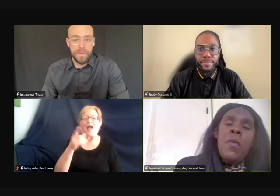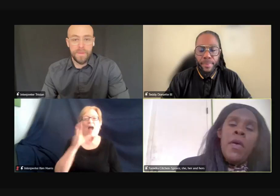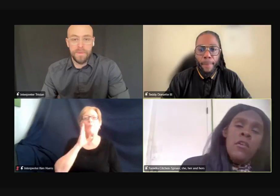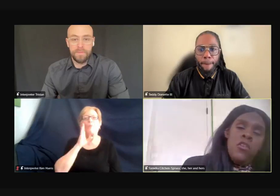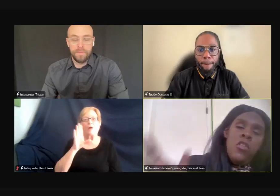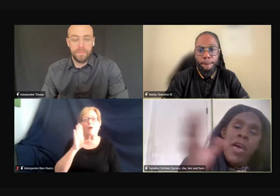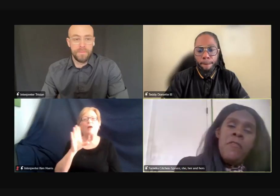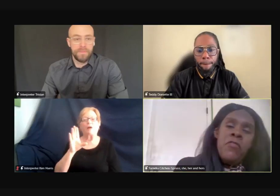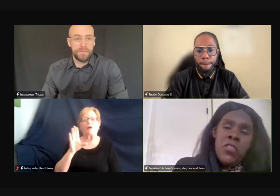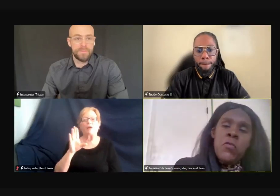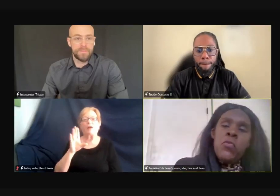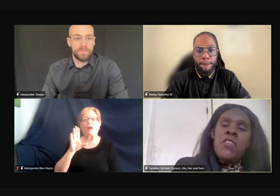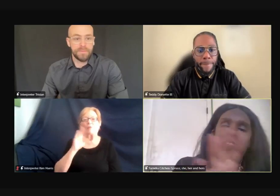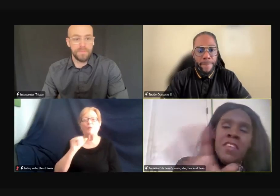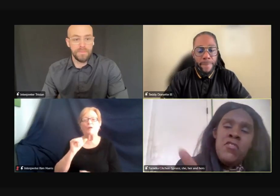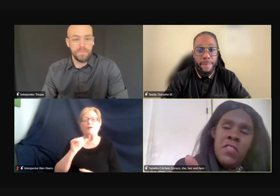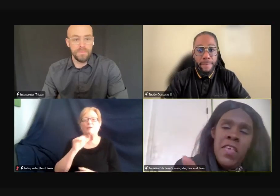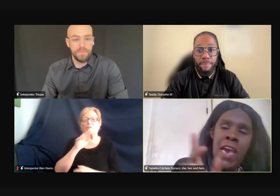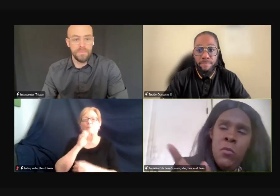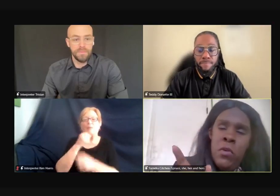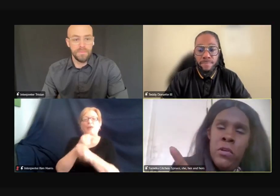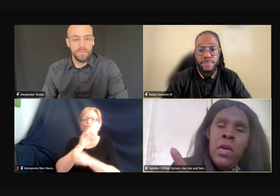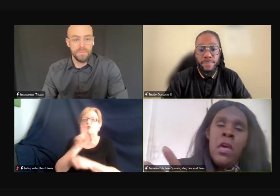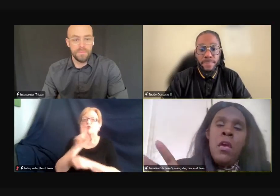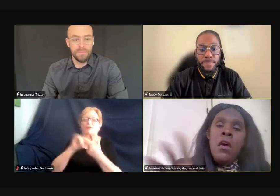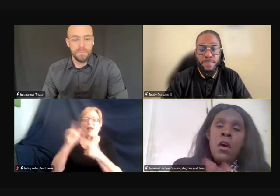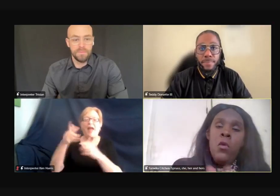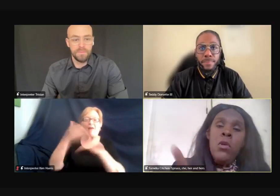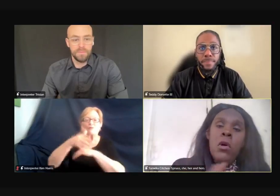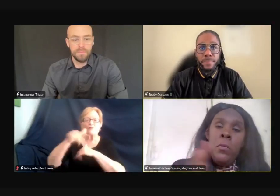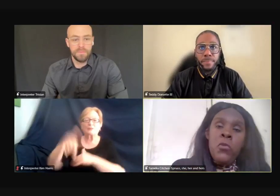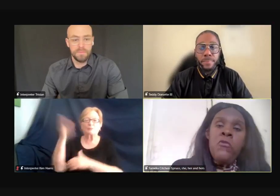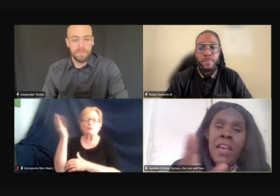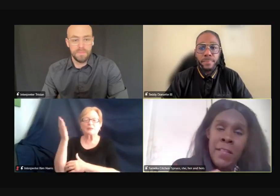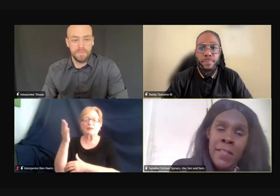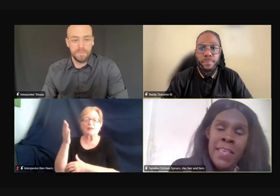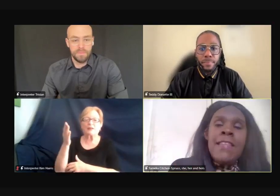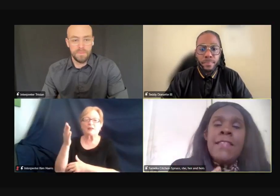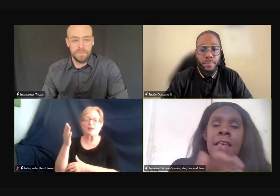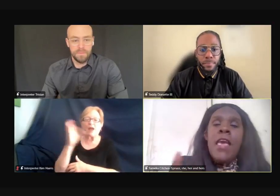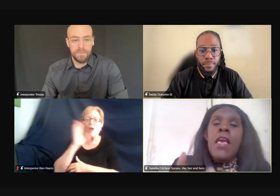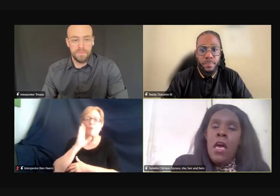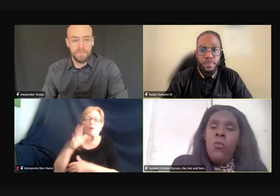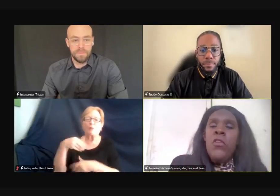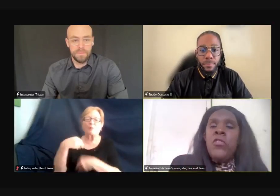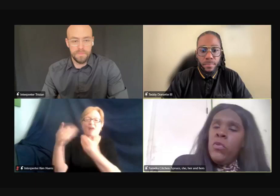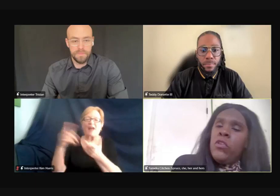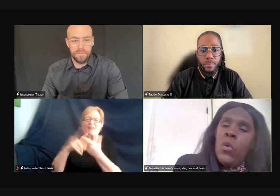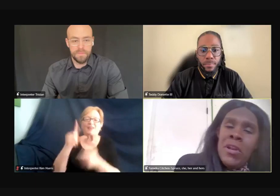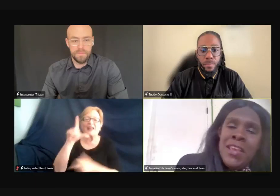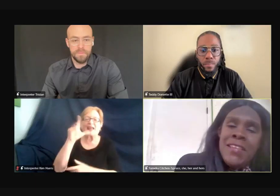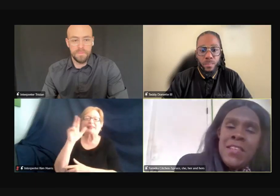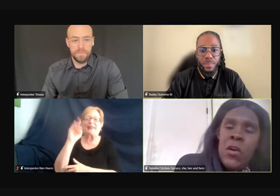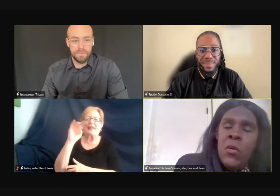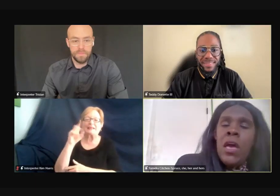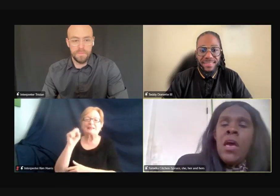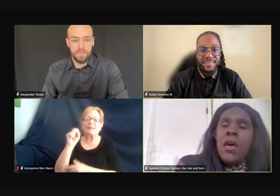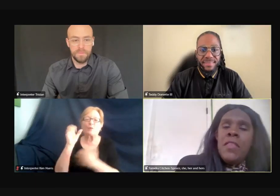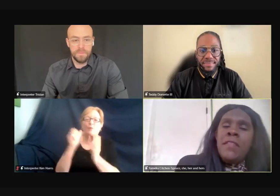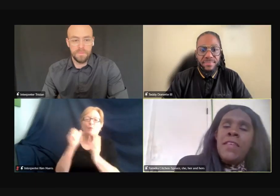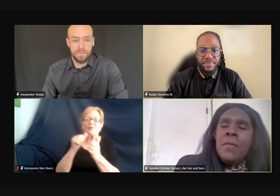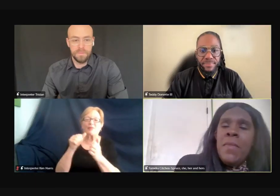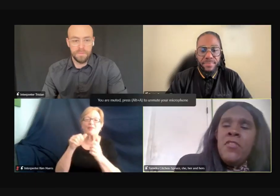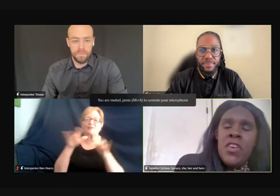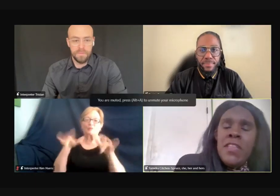um, you know, after this presentation that I will, uh, we will provide the links, uh, with the recording. So,